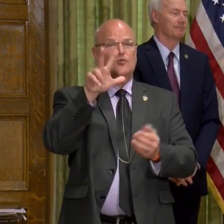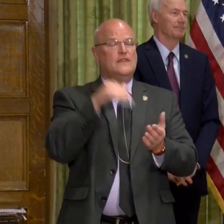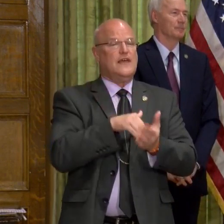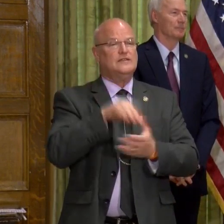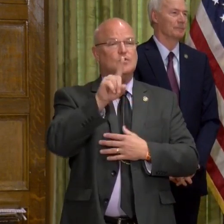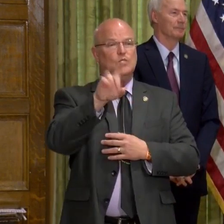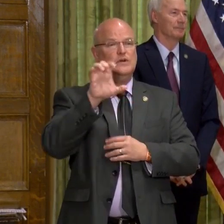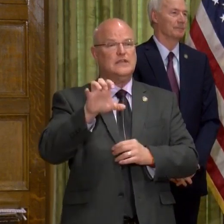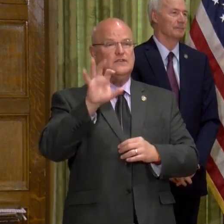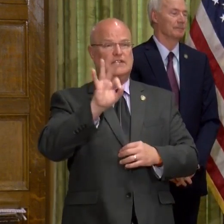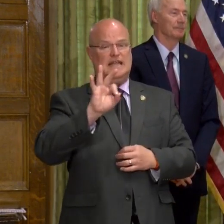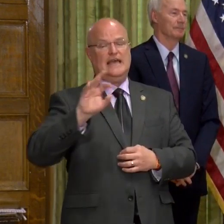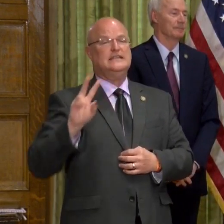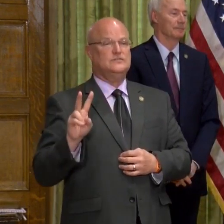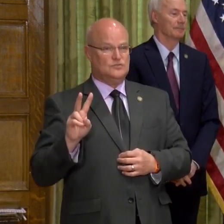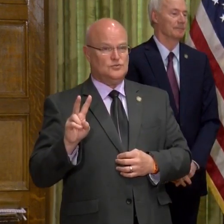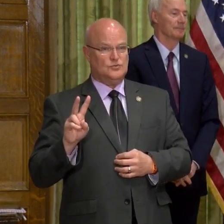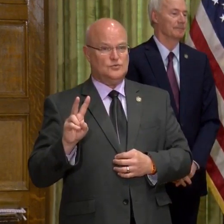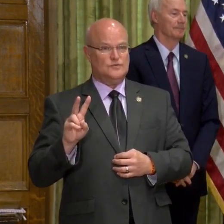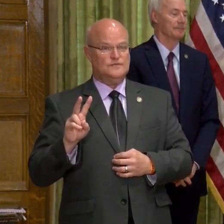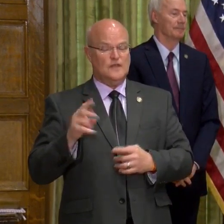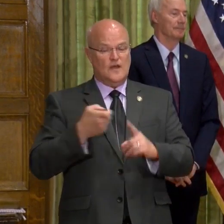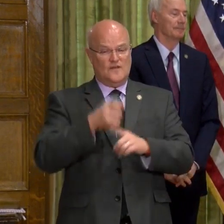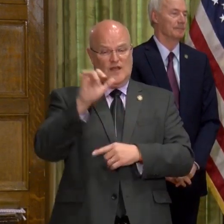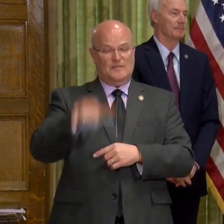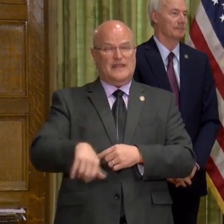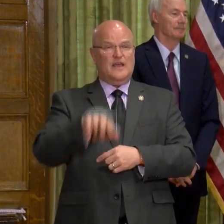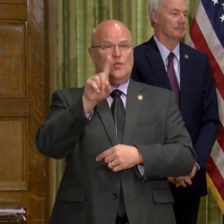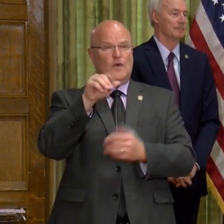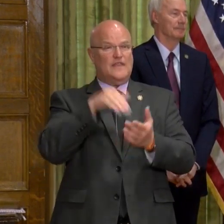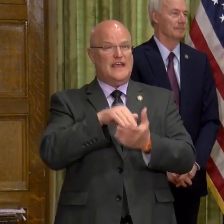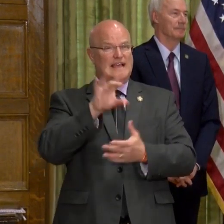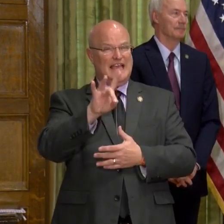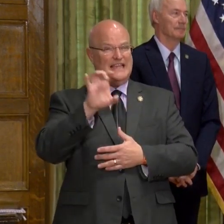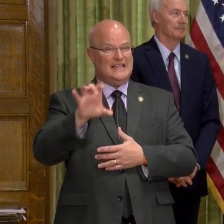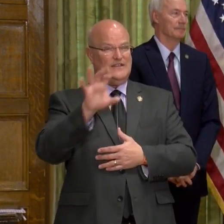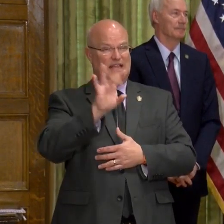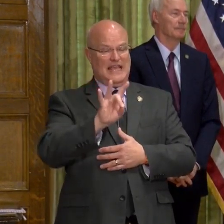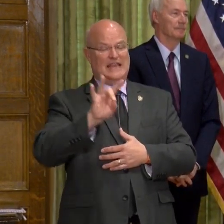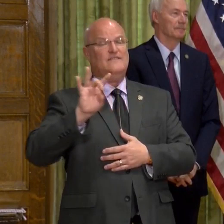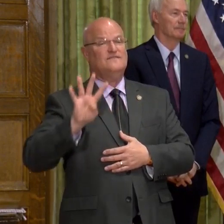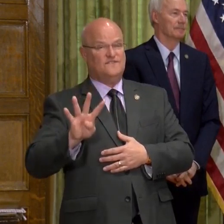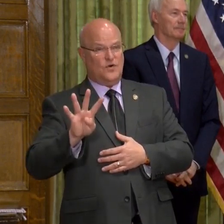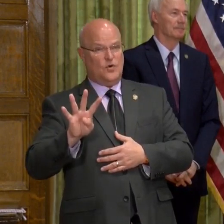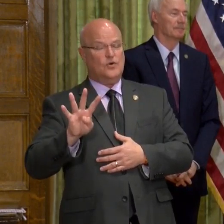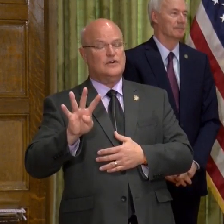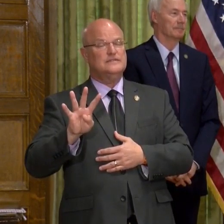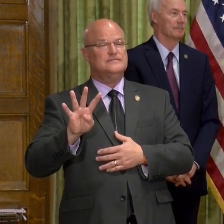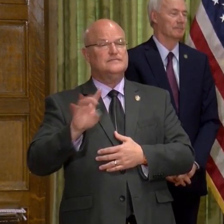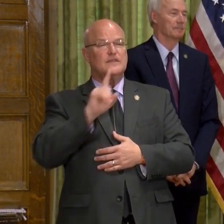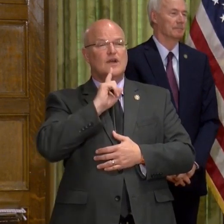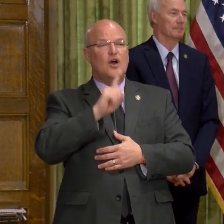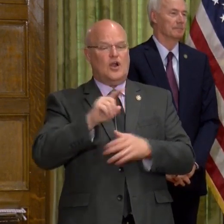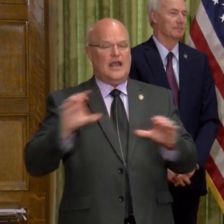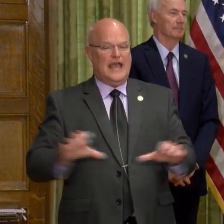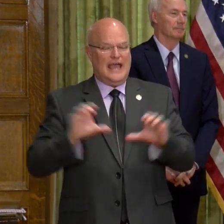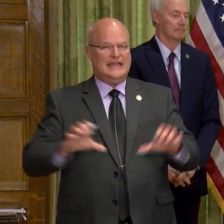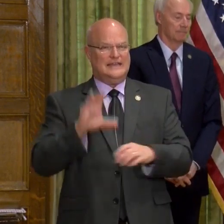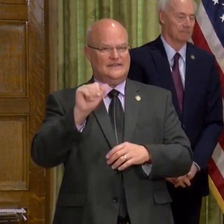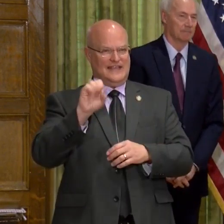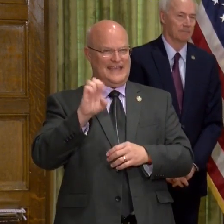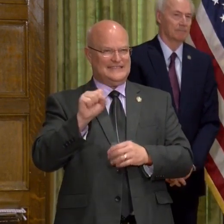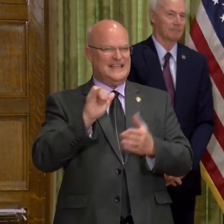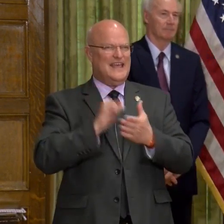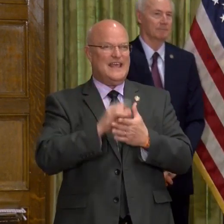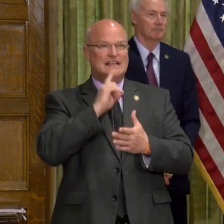,192. Of those, 1,884 are active cases.